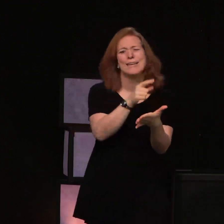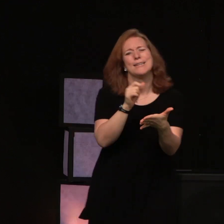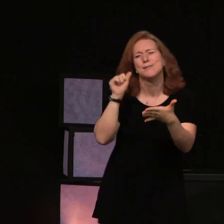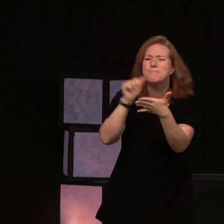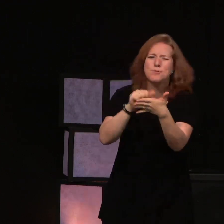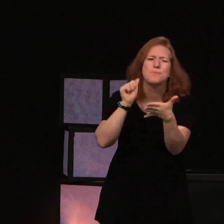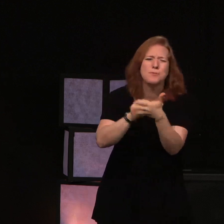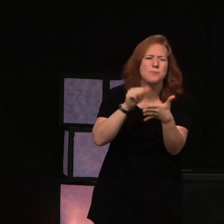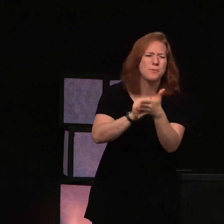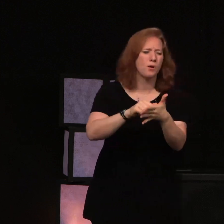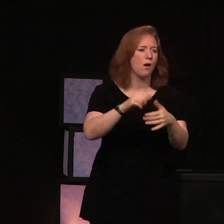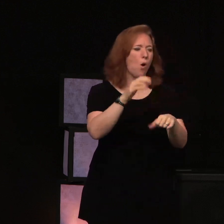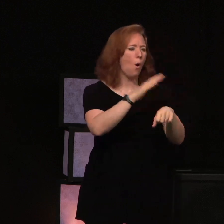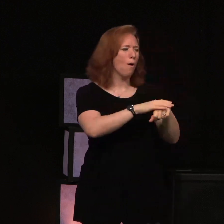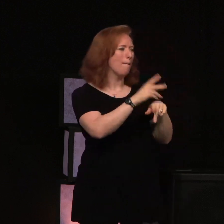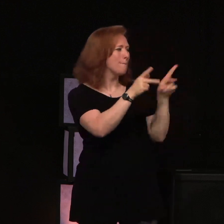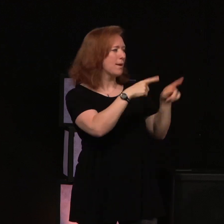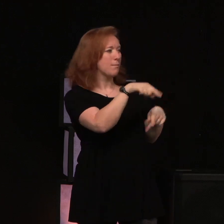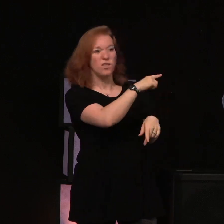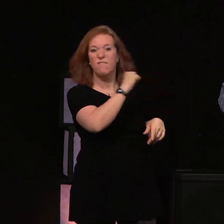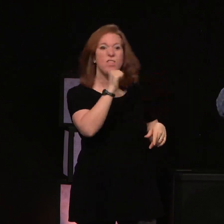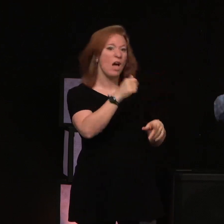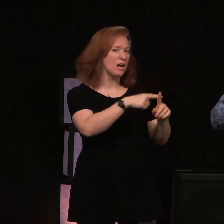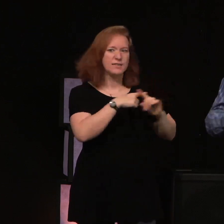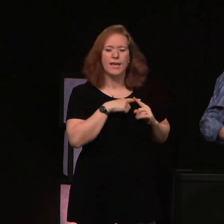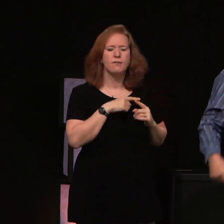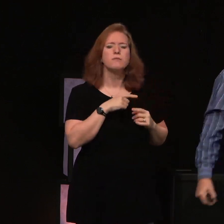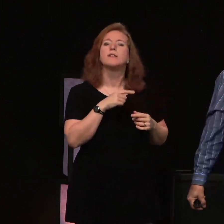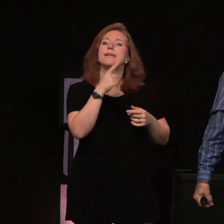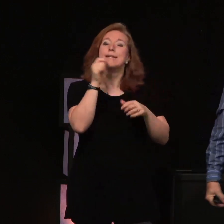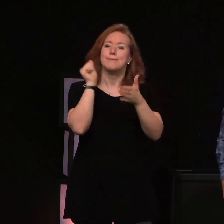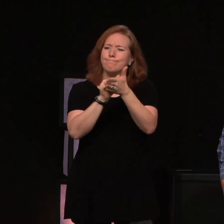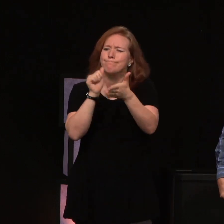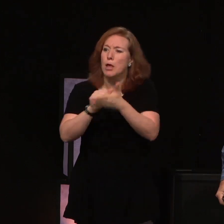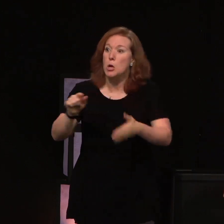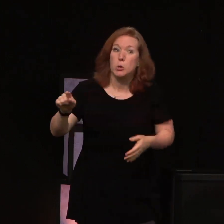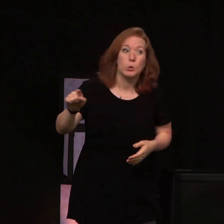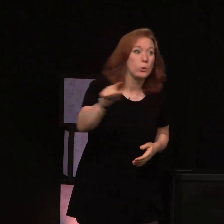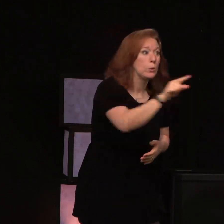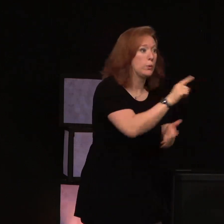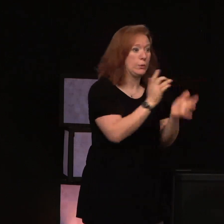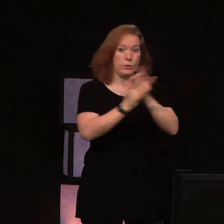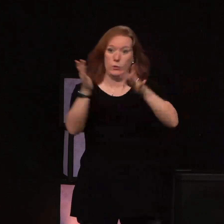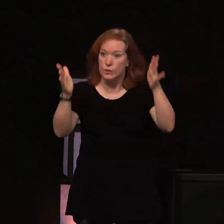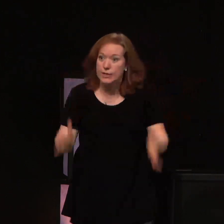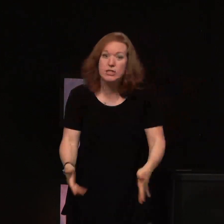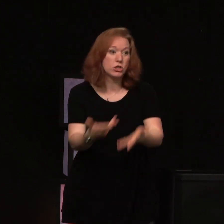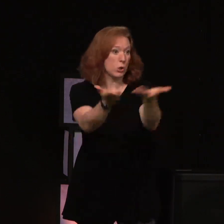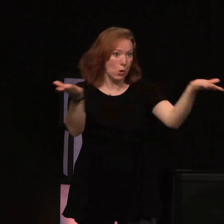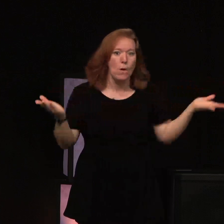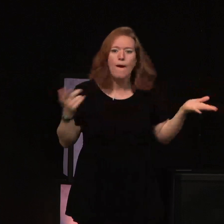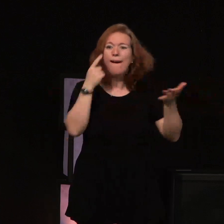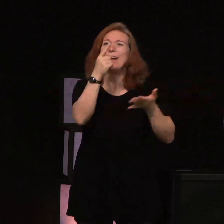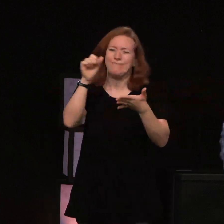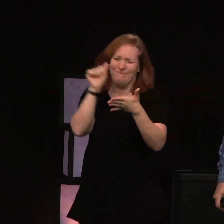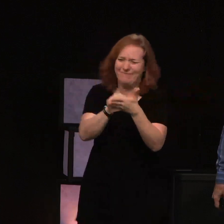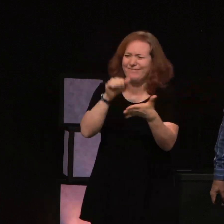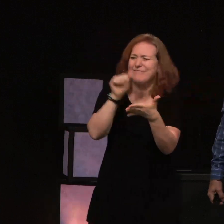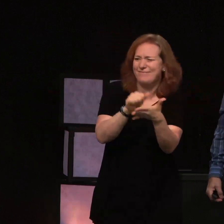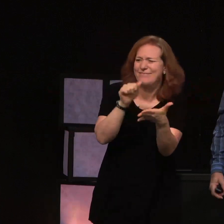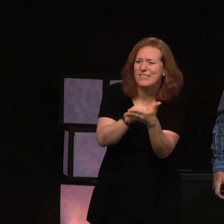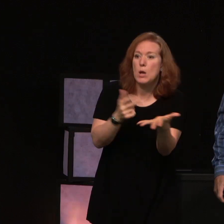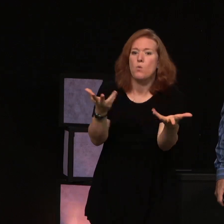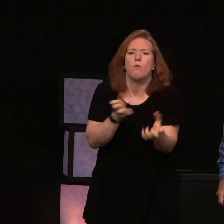door of not just unsaved people. He's knocking on the door of the church, of believers. Knocking on our